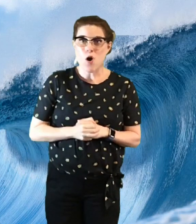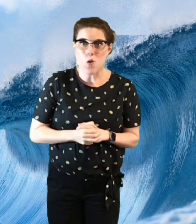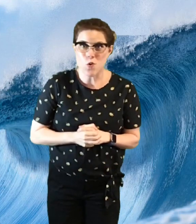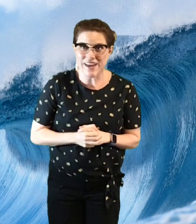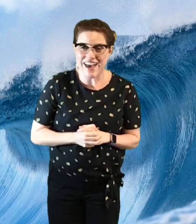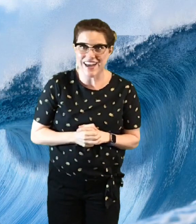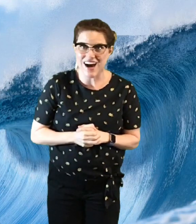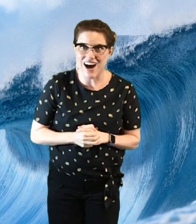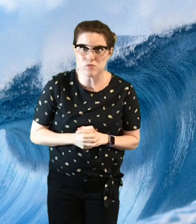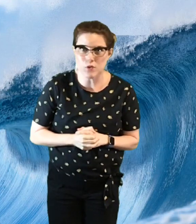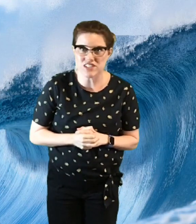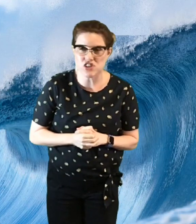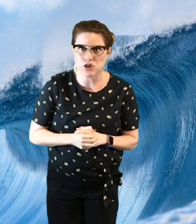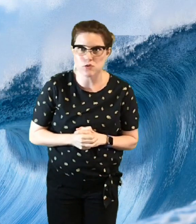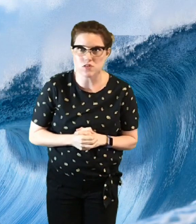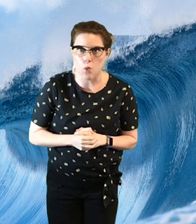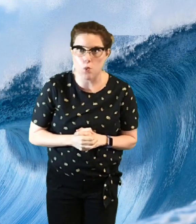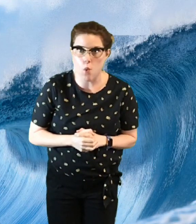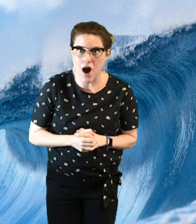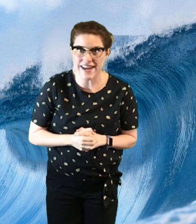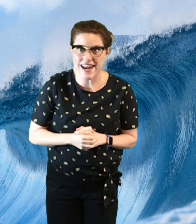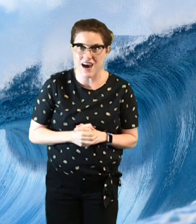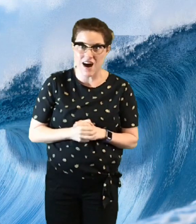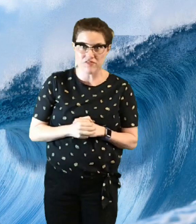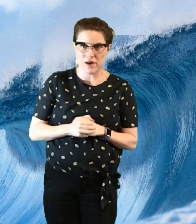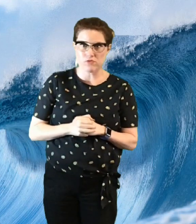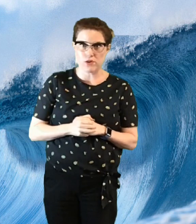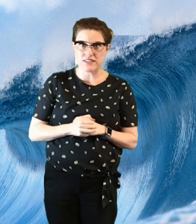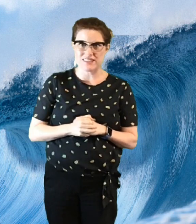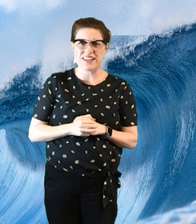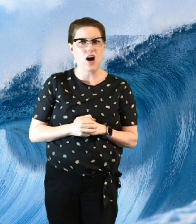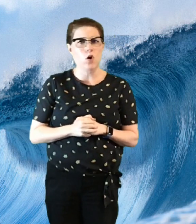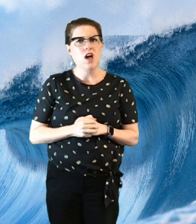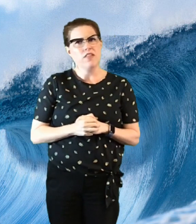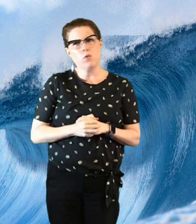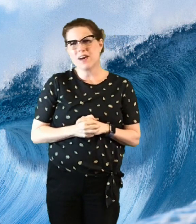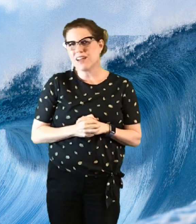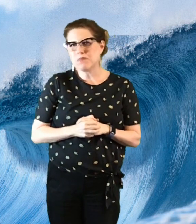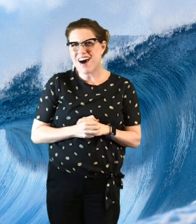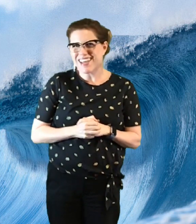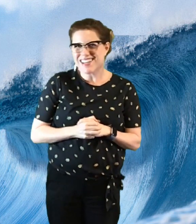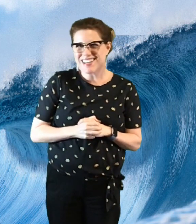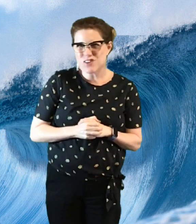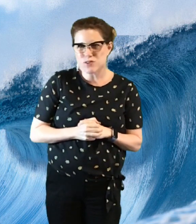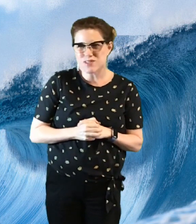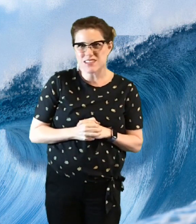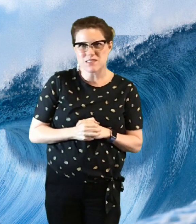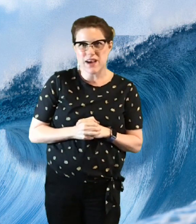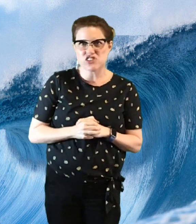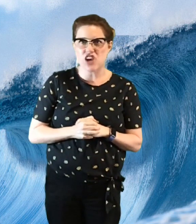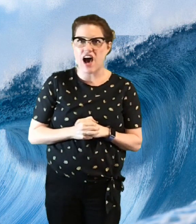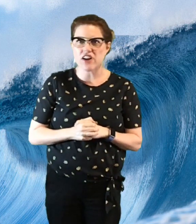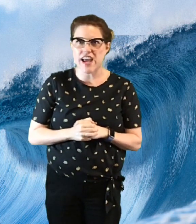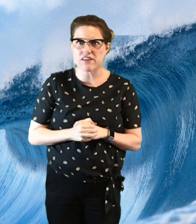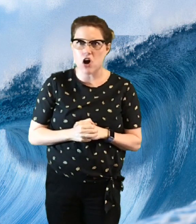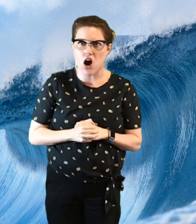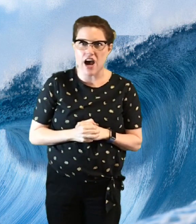okay I'm going to use one of my voices now the one I'm not gonna use is my shouting voice